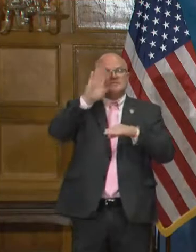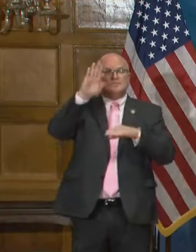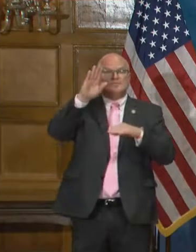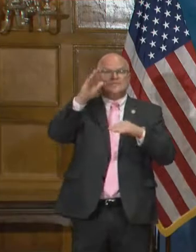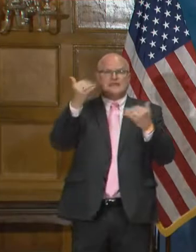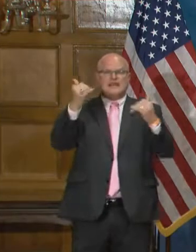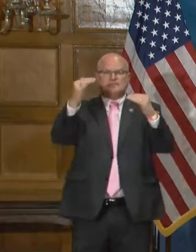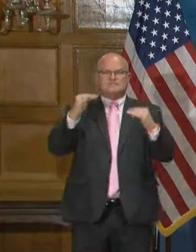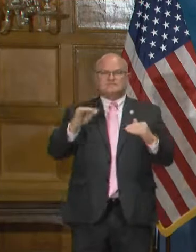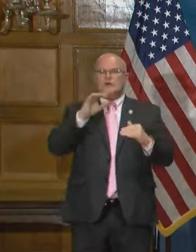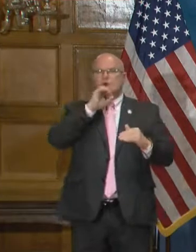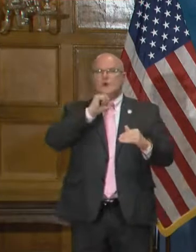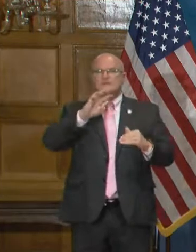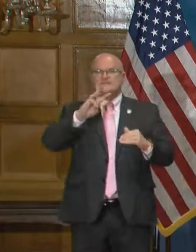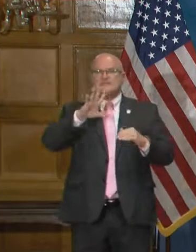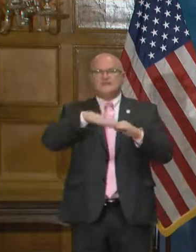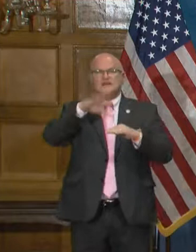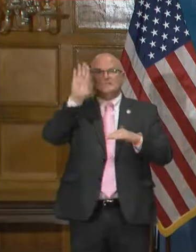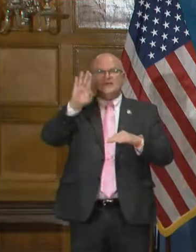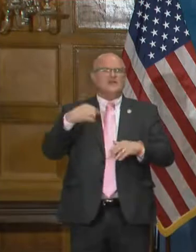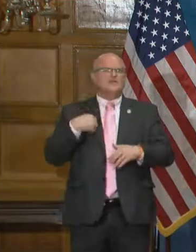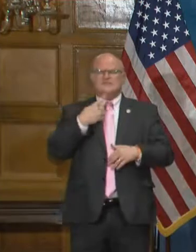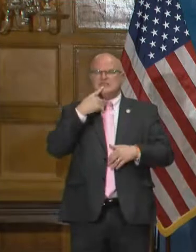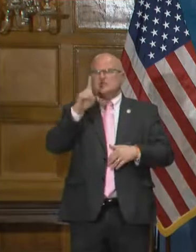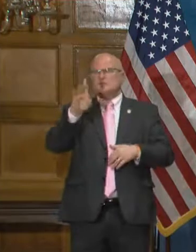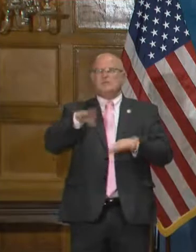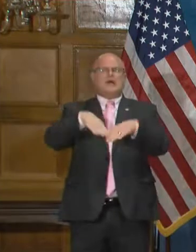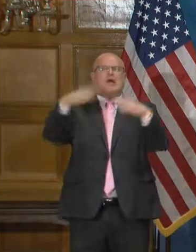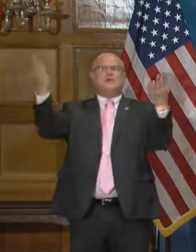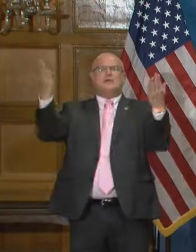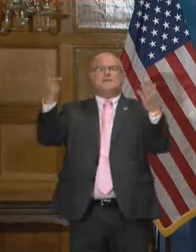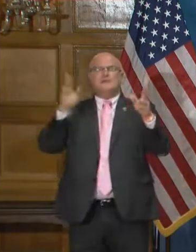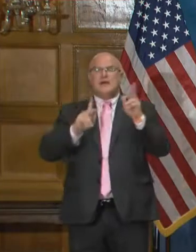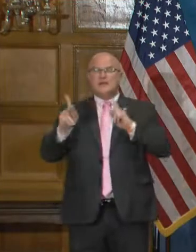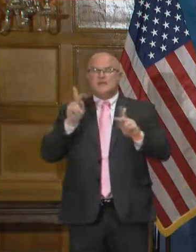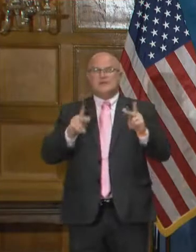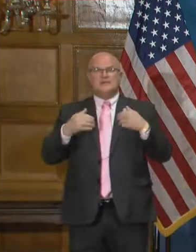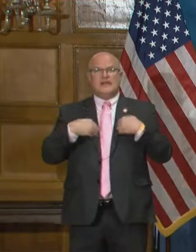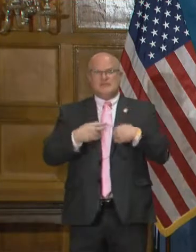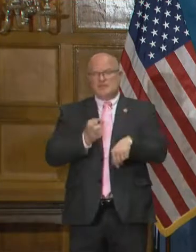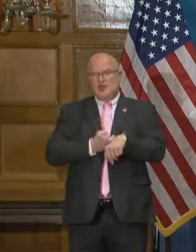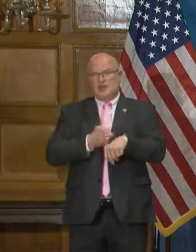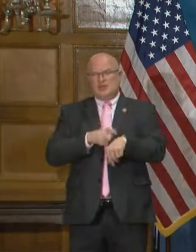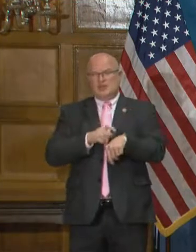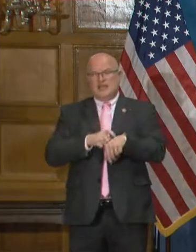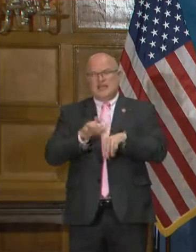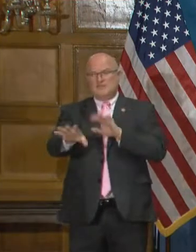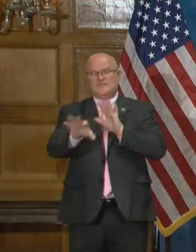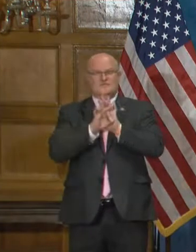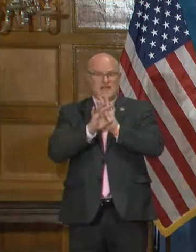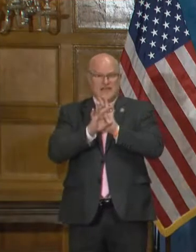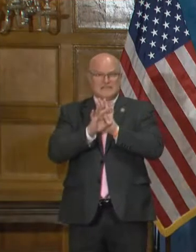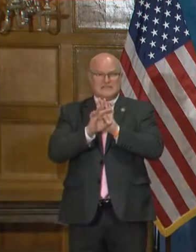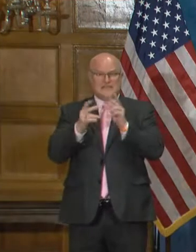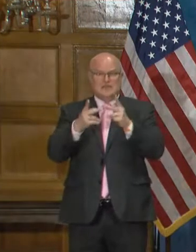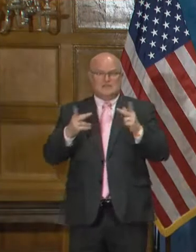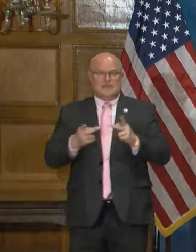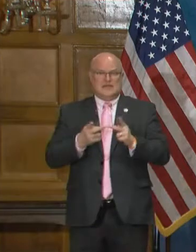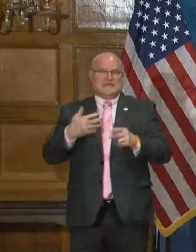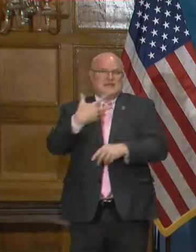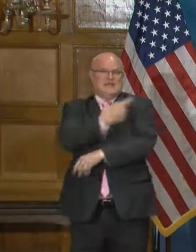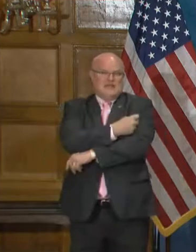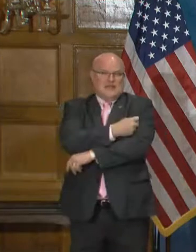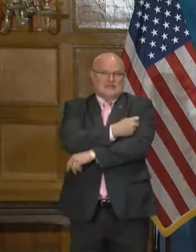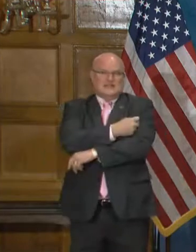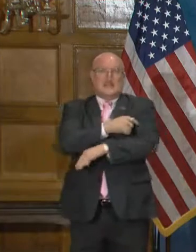it to 65 plus. If we just go one B and just open it up, then those people are going to have a tougher time being able to get the vaccine